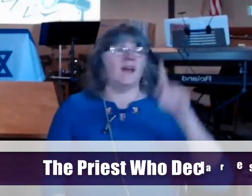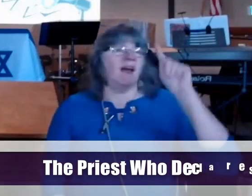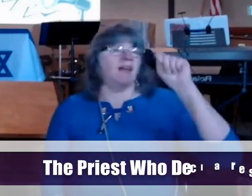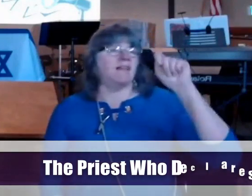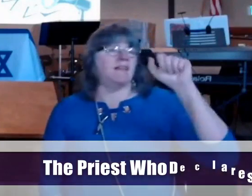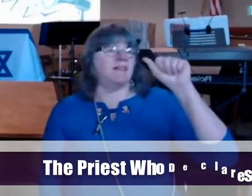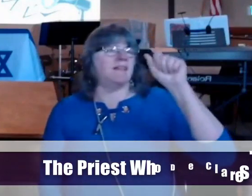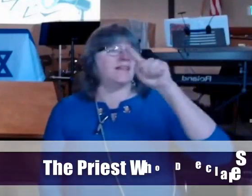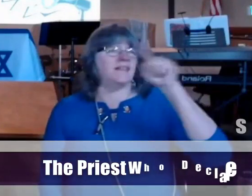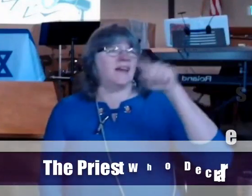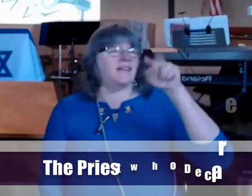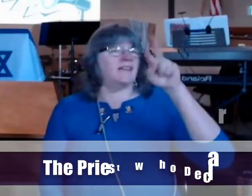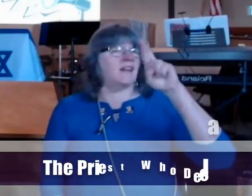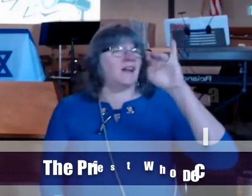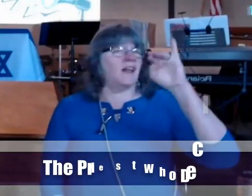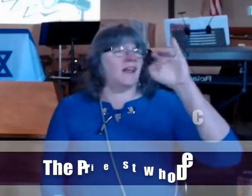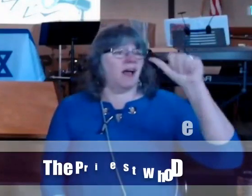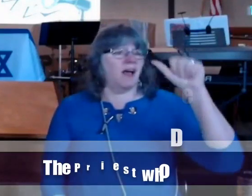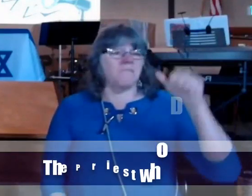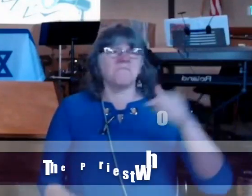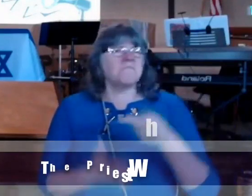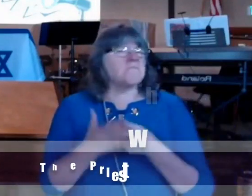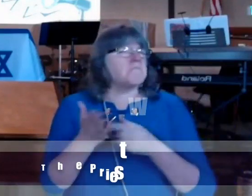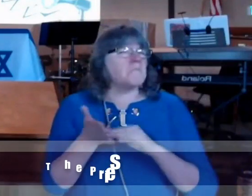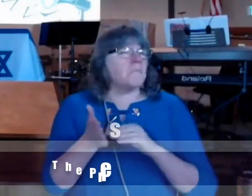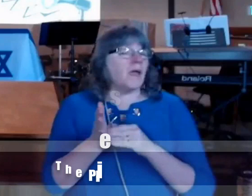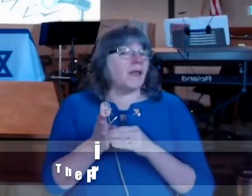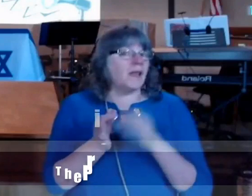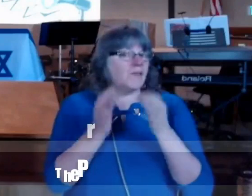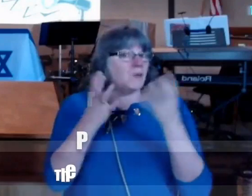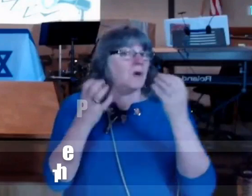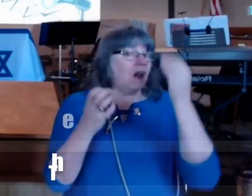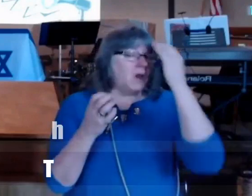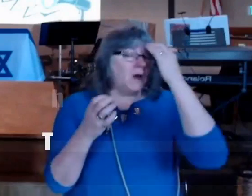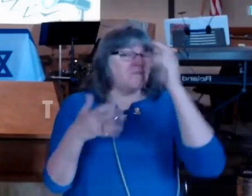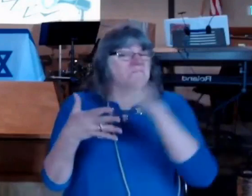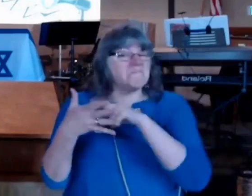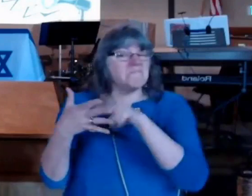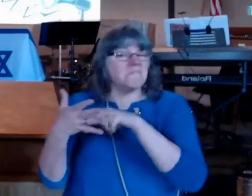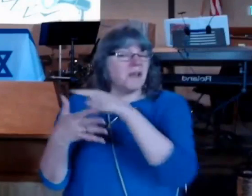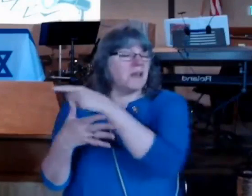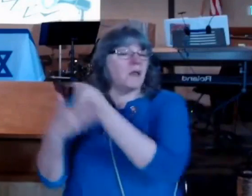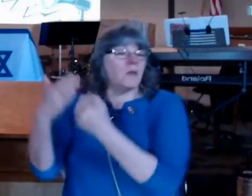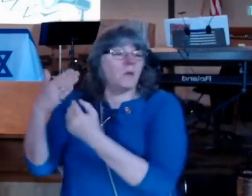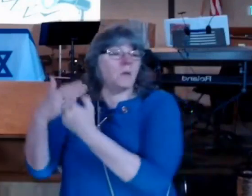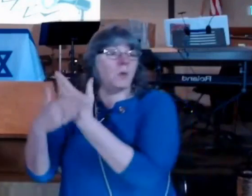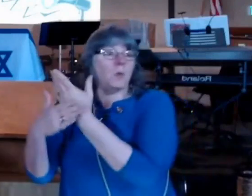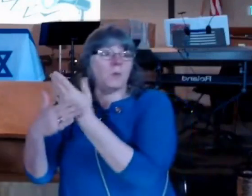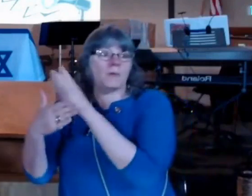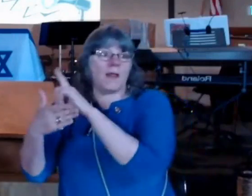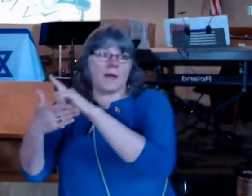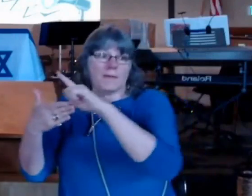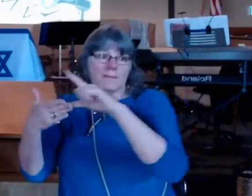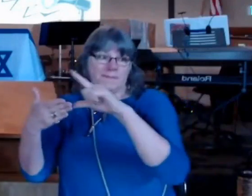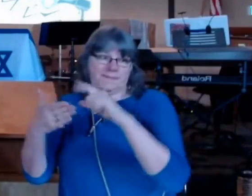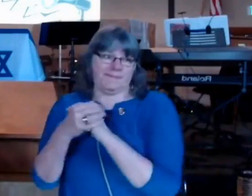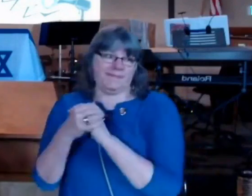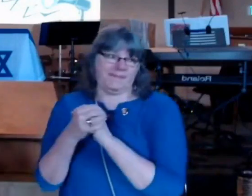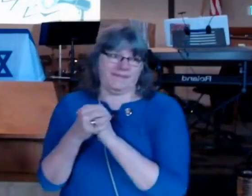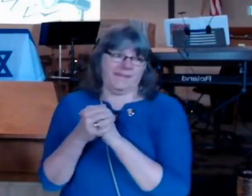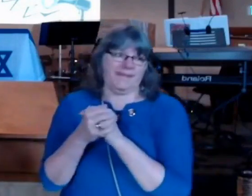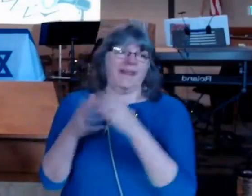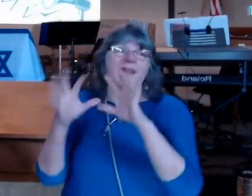means read my Friday newsletter because that's where I went on into that